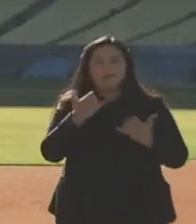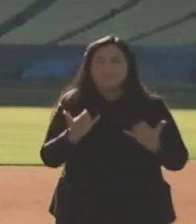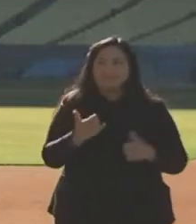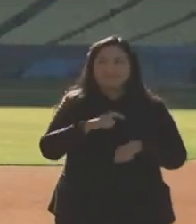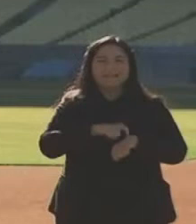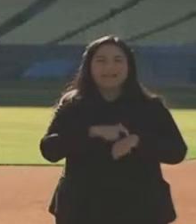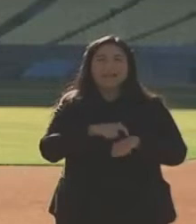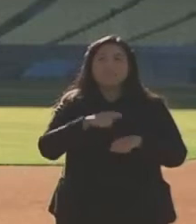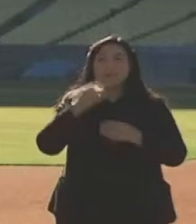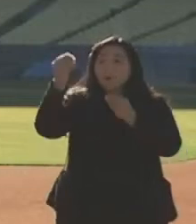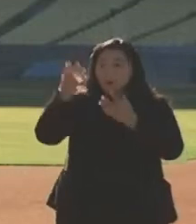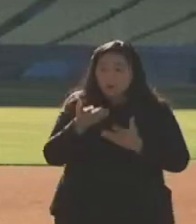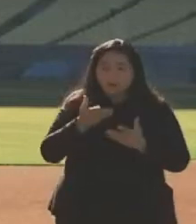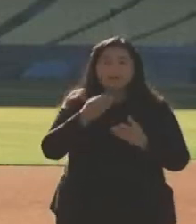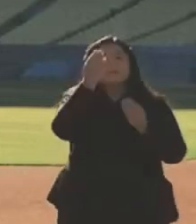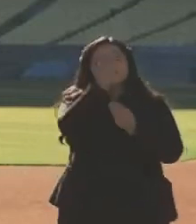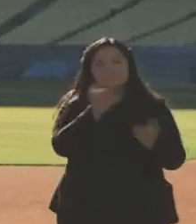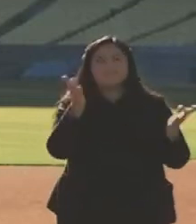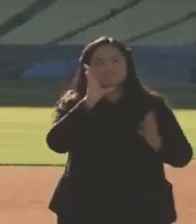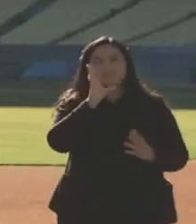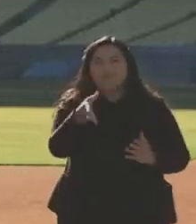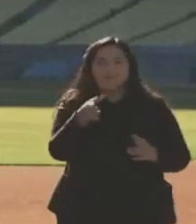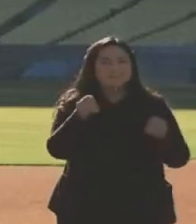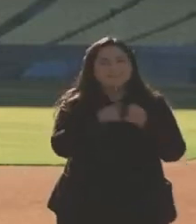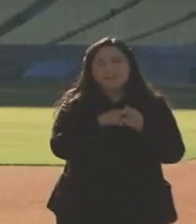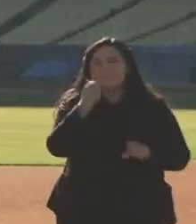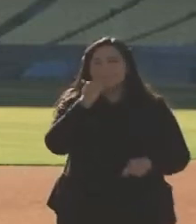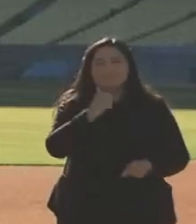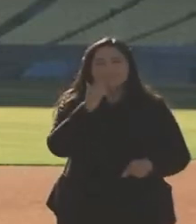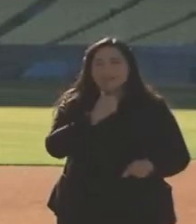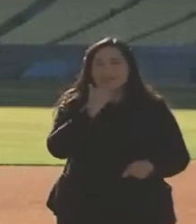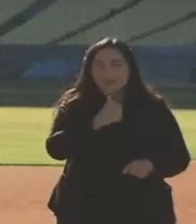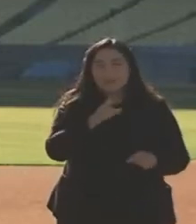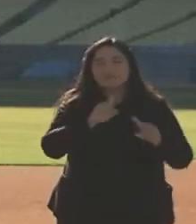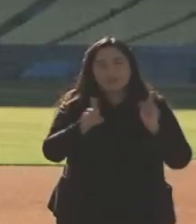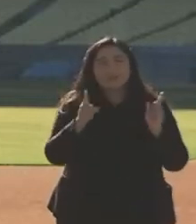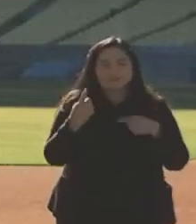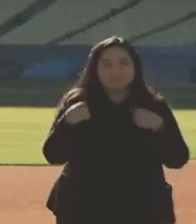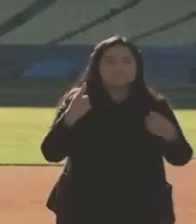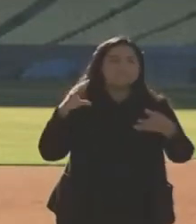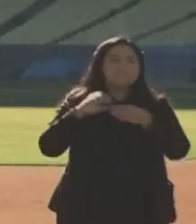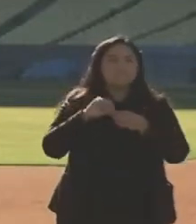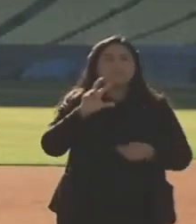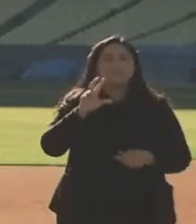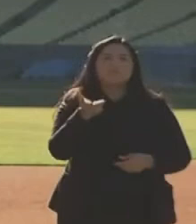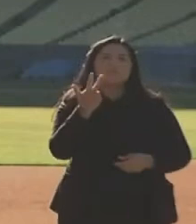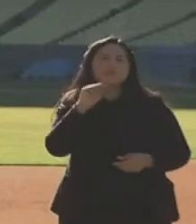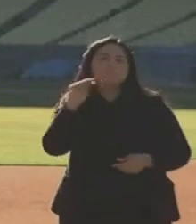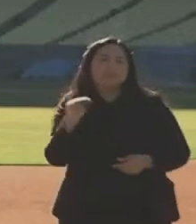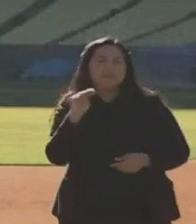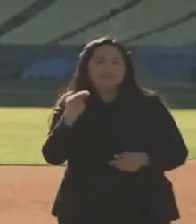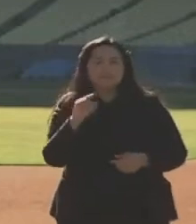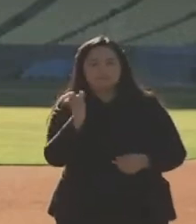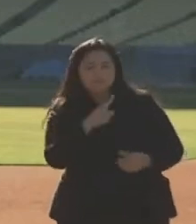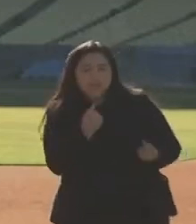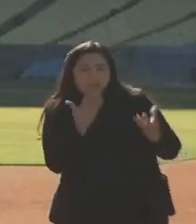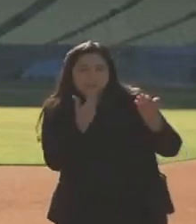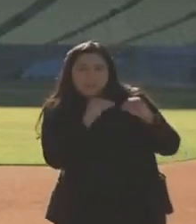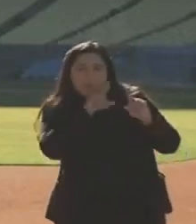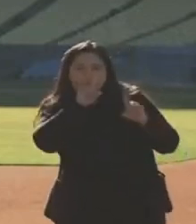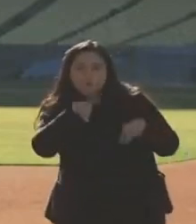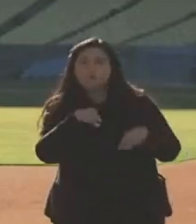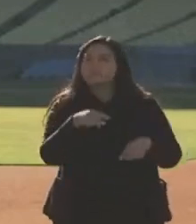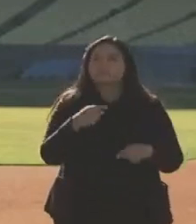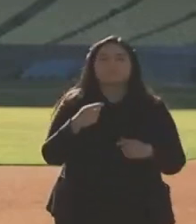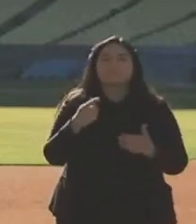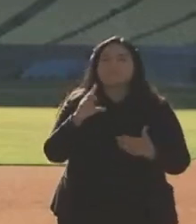information and we'll provide that, as we do on a daily basis. But three million doses have been delivered to the state. How many more have you ordered? We have hundreds of